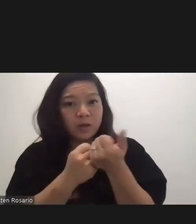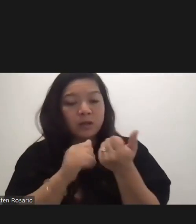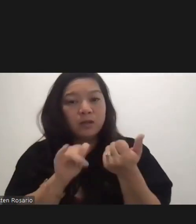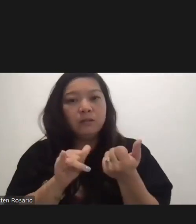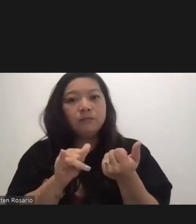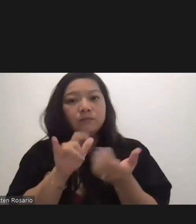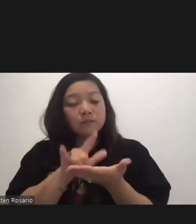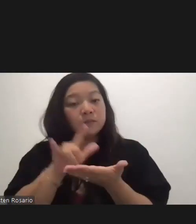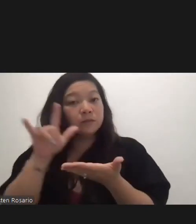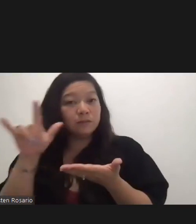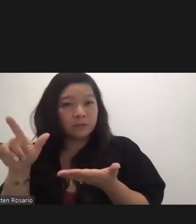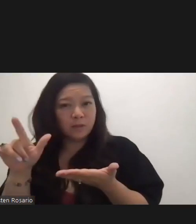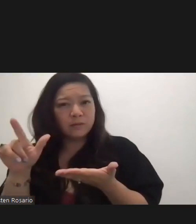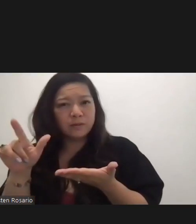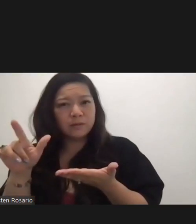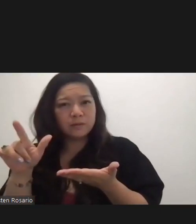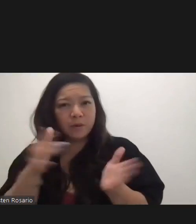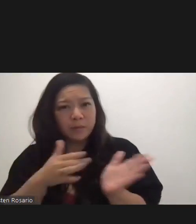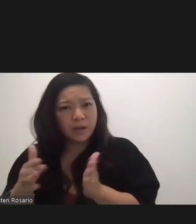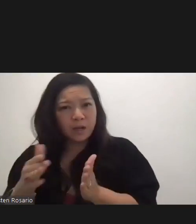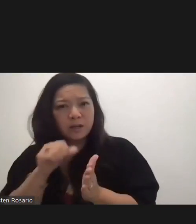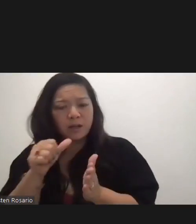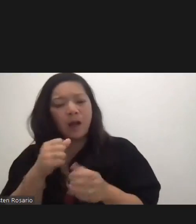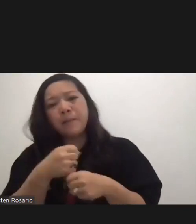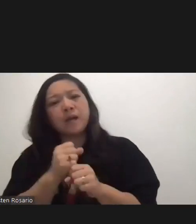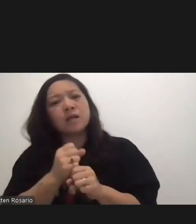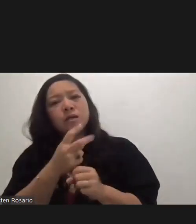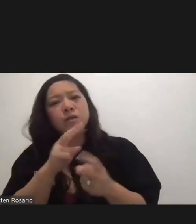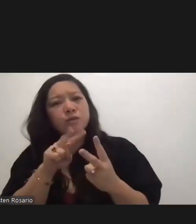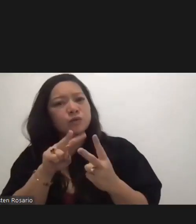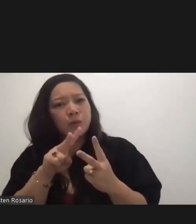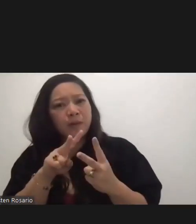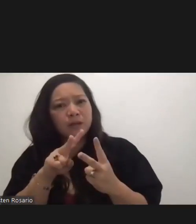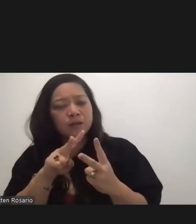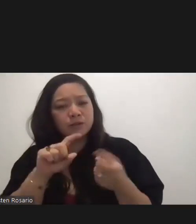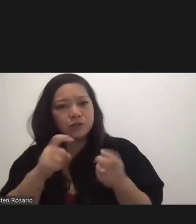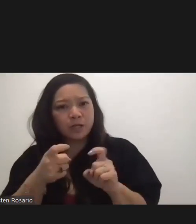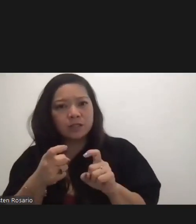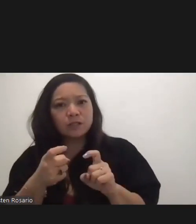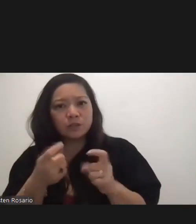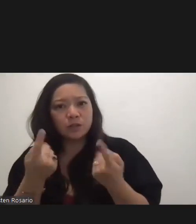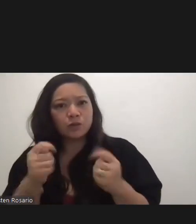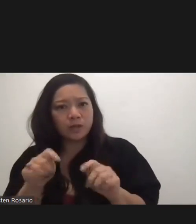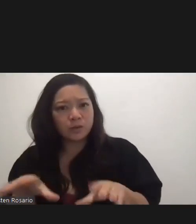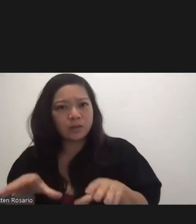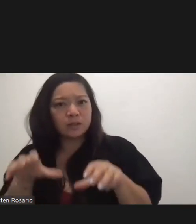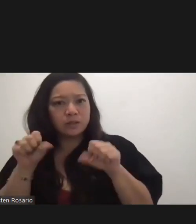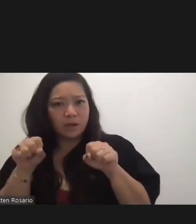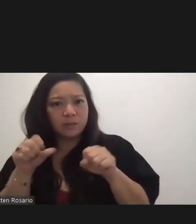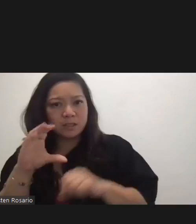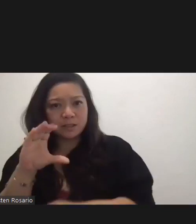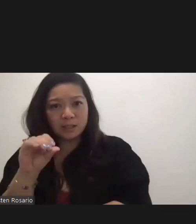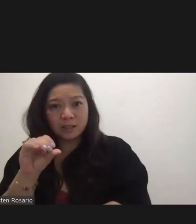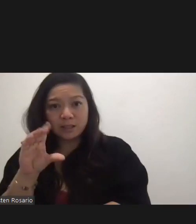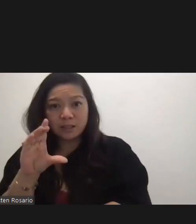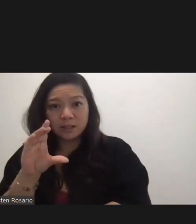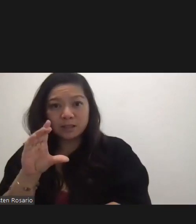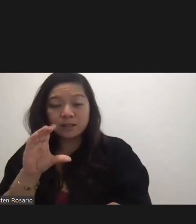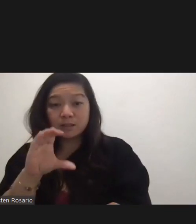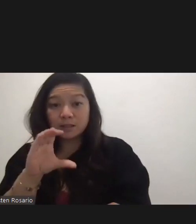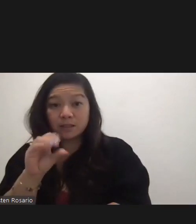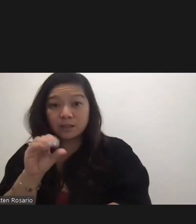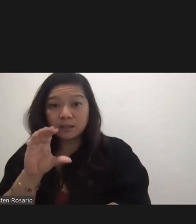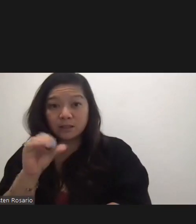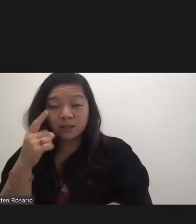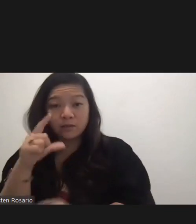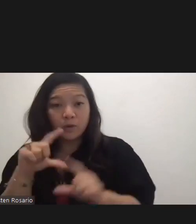protocol, she did not make two major changes at the same time in terms of trying to adopt the CDCs saying that if you're vaccinated,